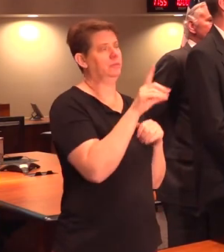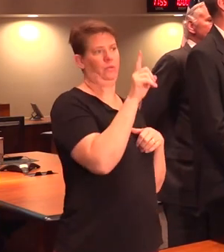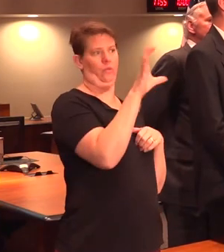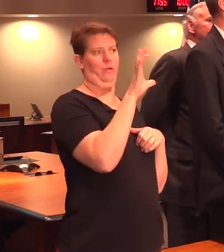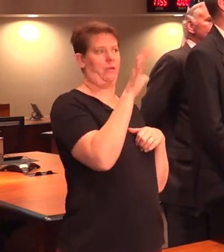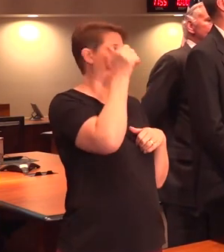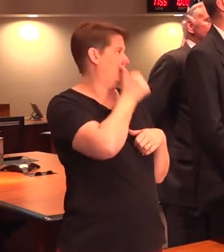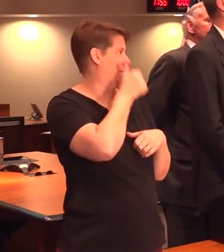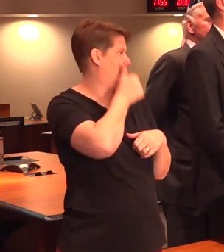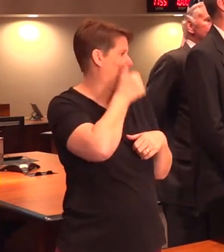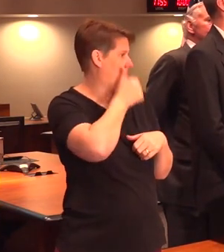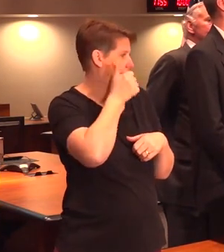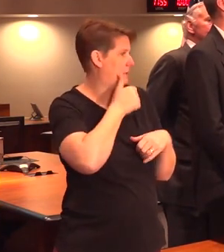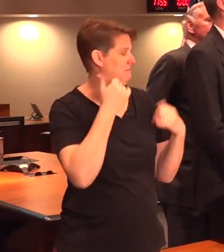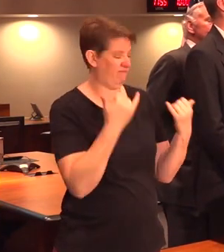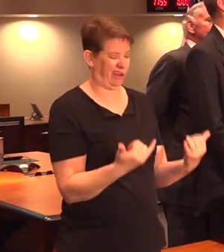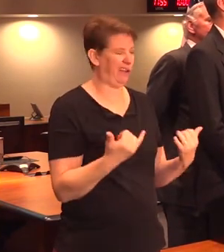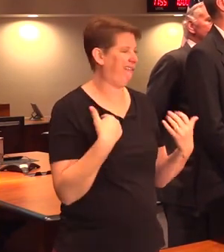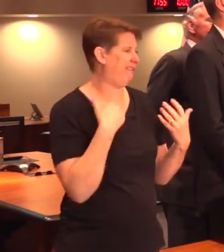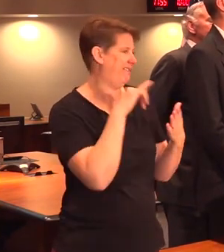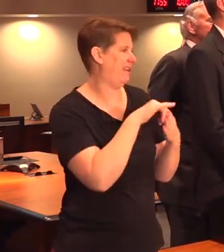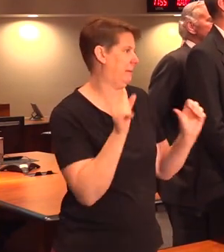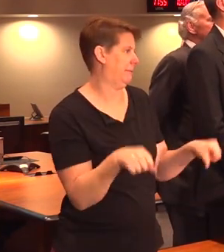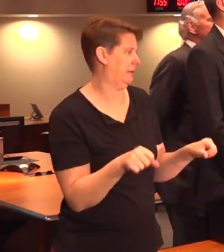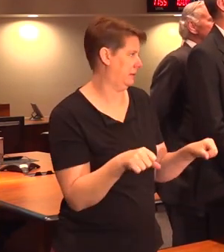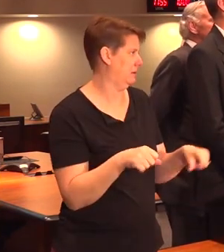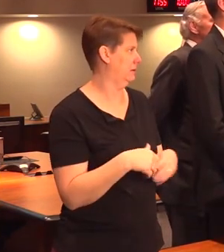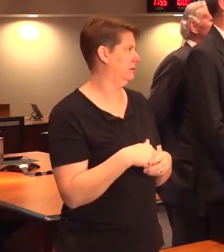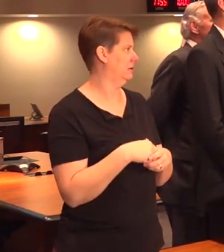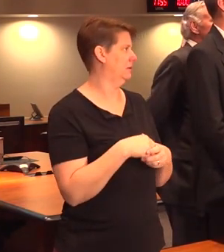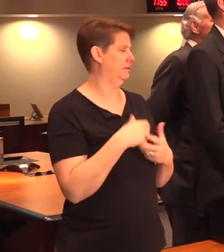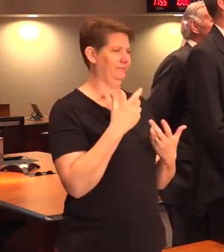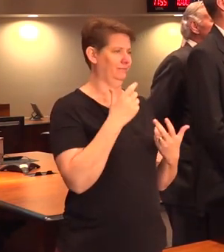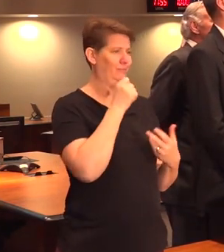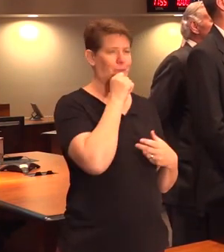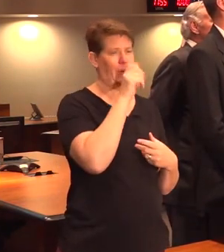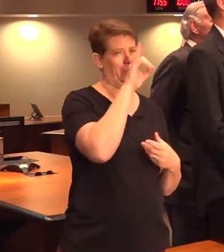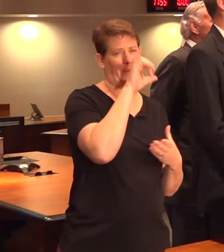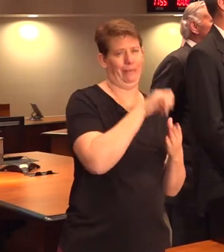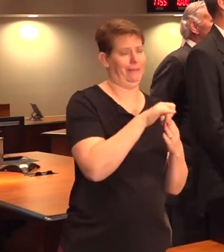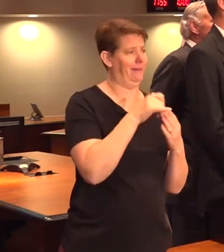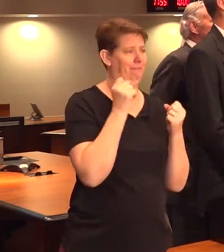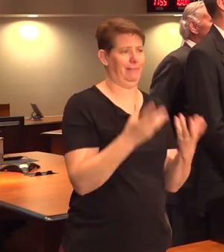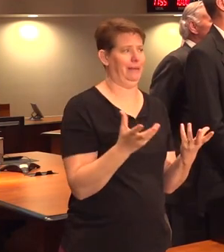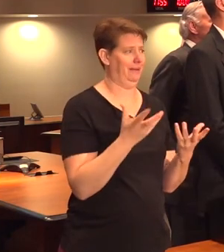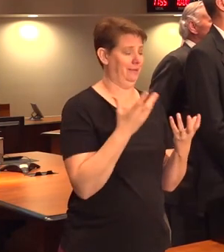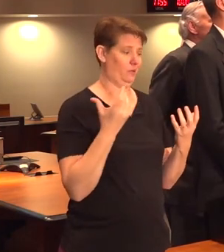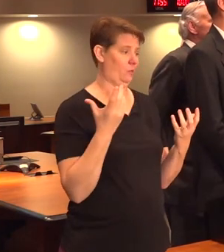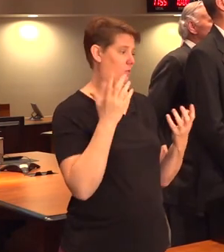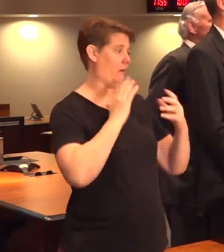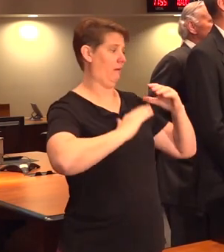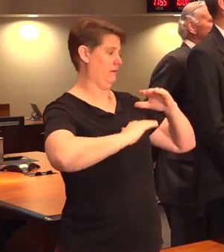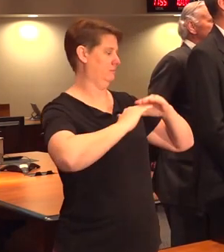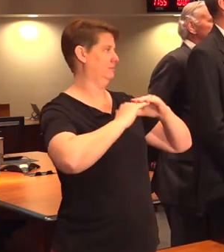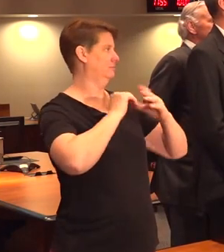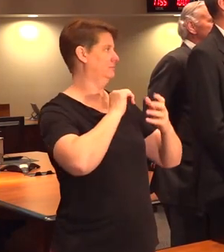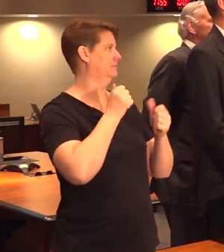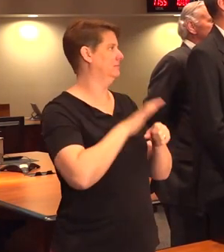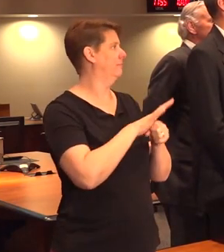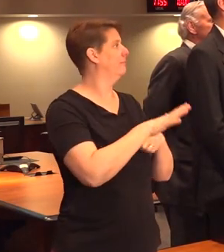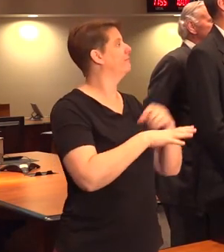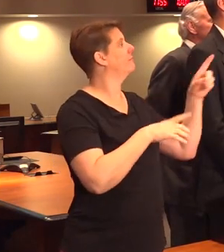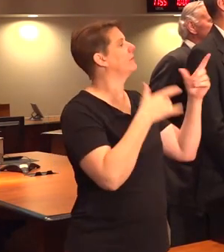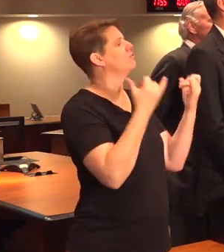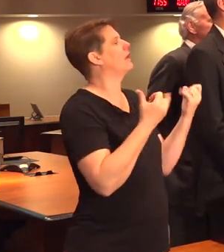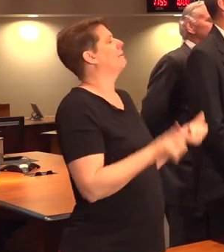a day at this point in time, and we are nowhere near that at this point. So our capacity is robust. How many are you guys